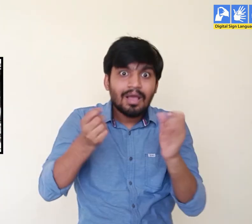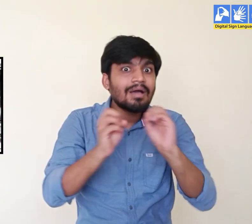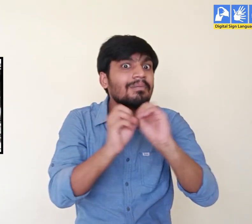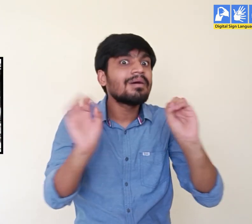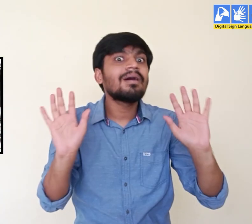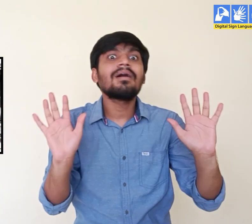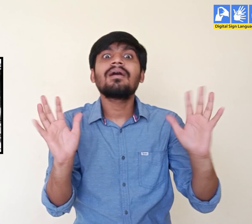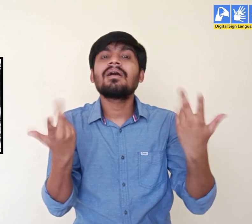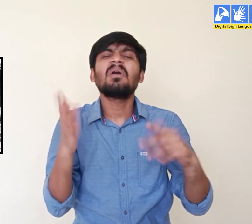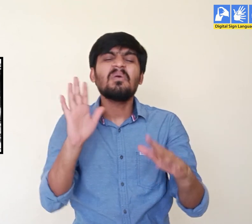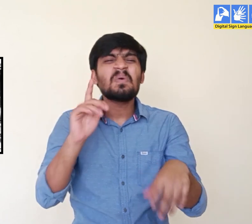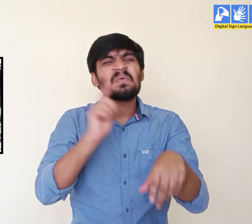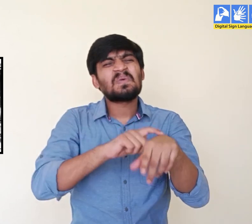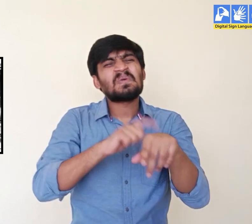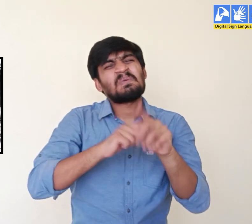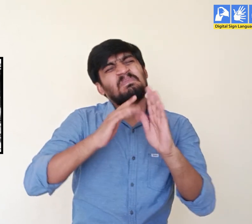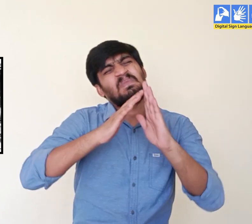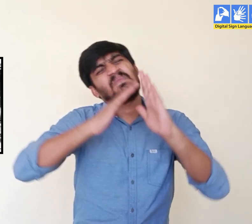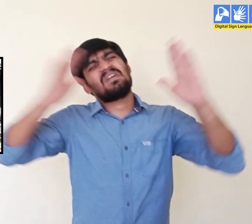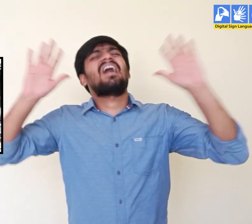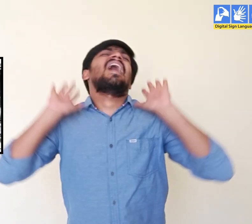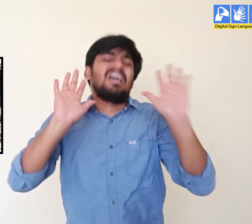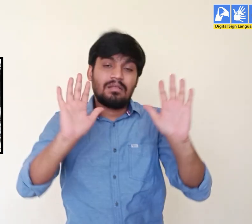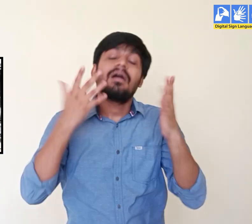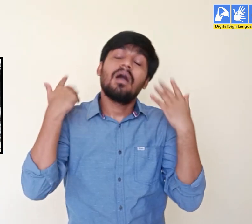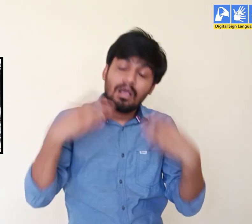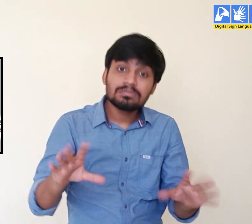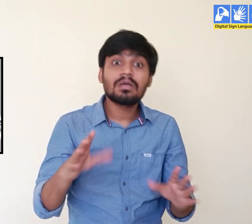Even without cars they managed although it took a lot of time.